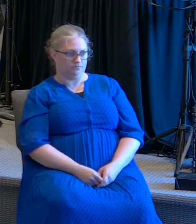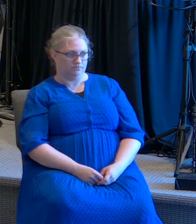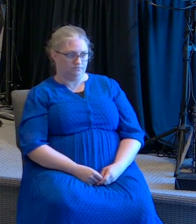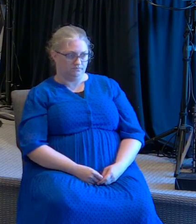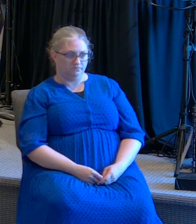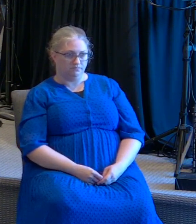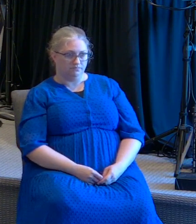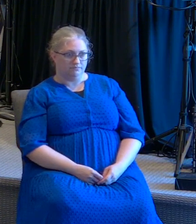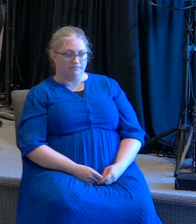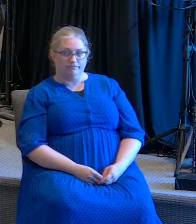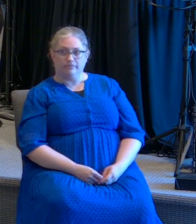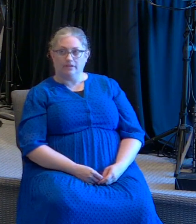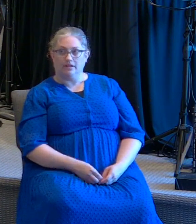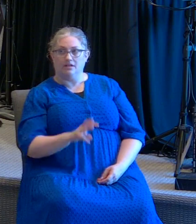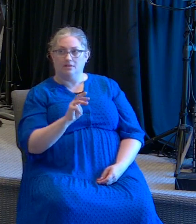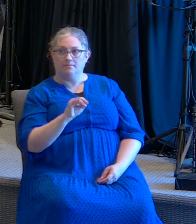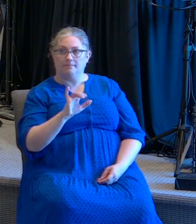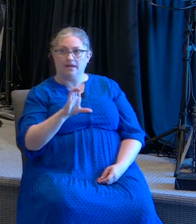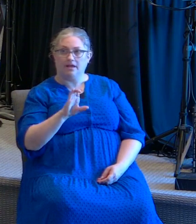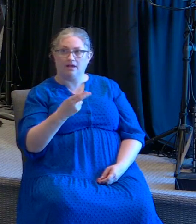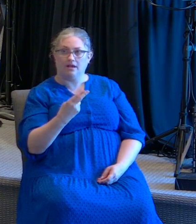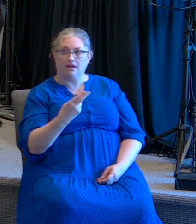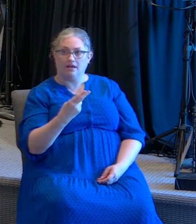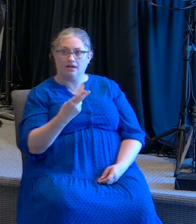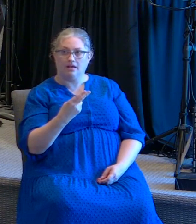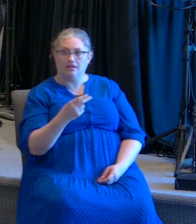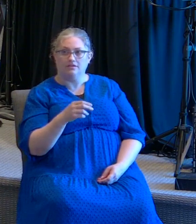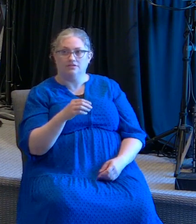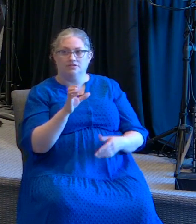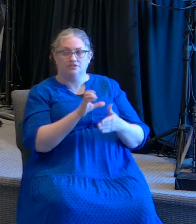and then in Micah chapter 6 he said it again